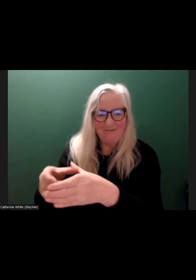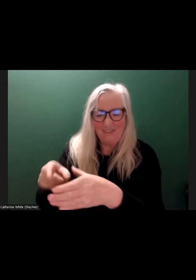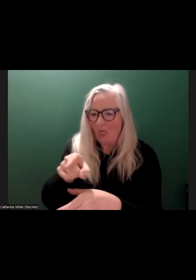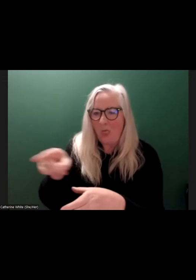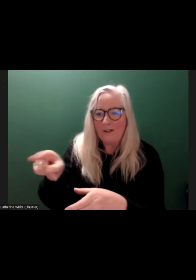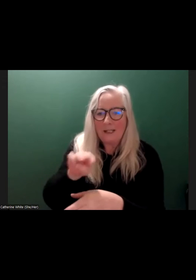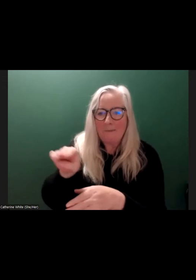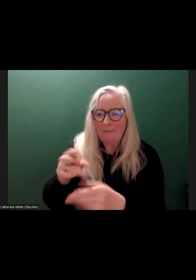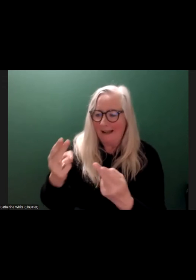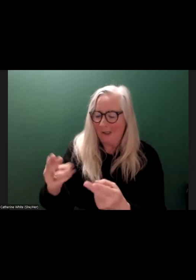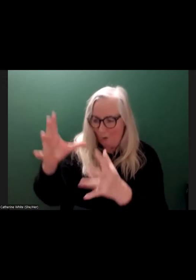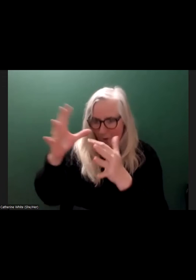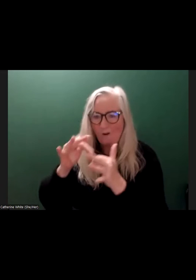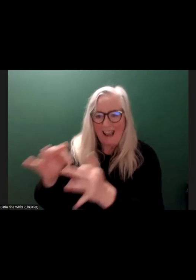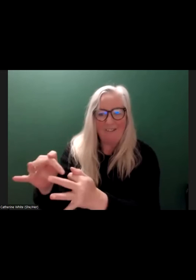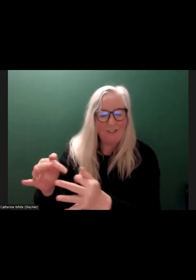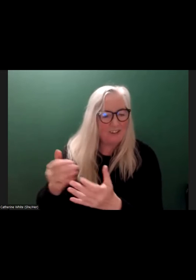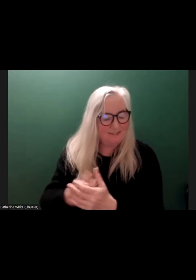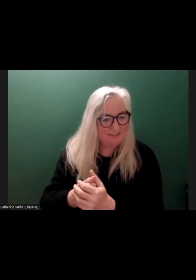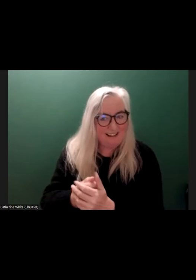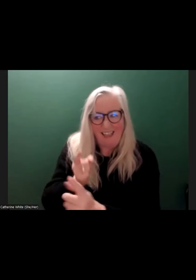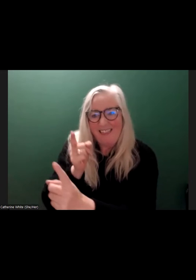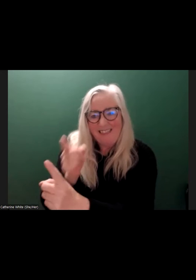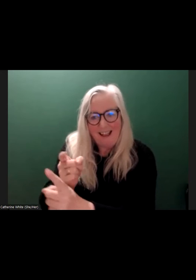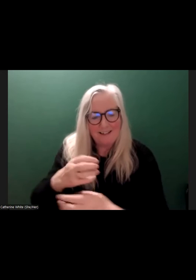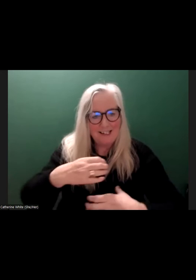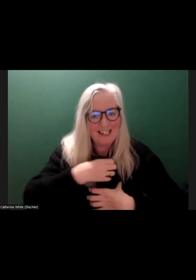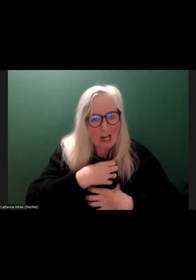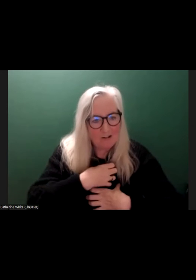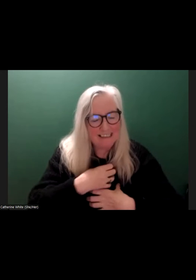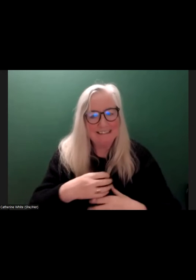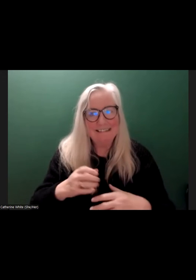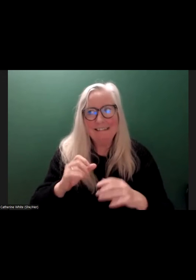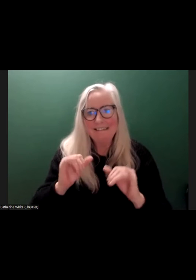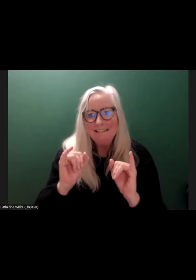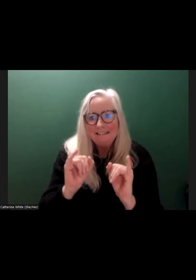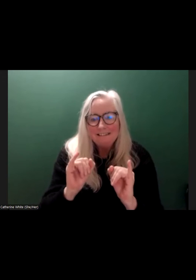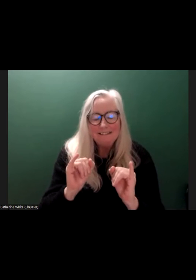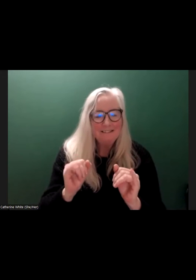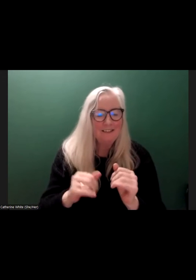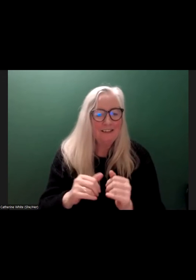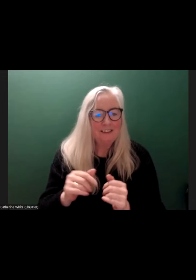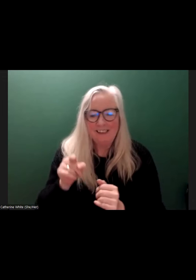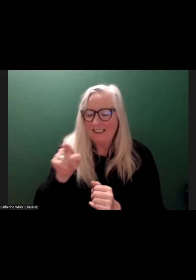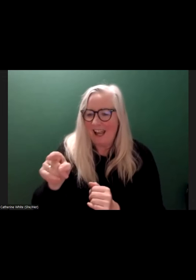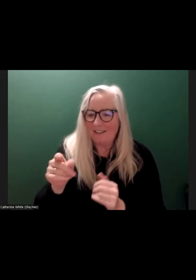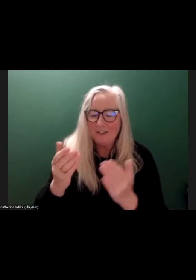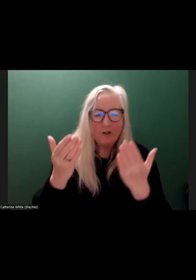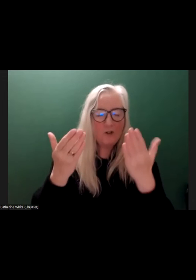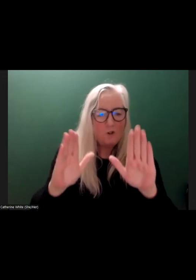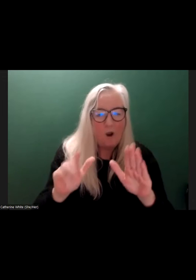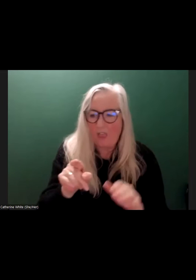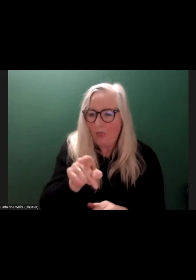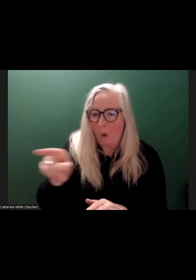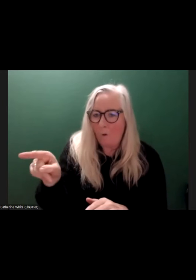need to be taken care of. And that's quite scary and it's quite unnerving in the sense that it states that, you know, these